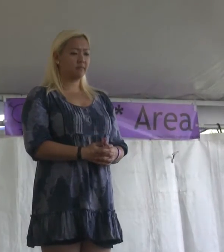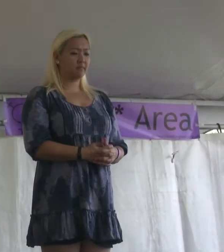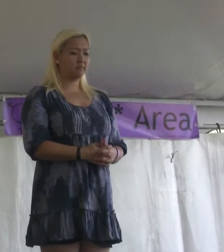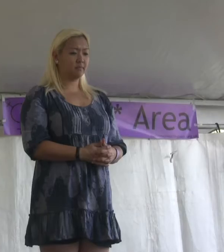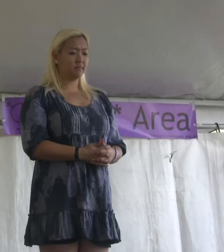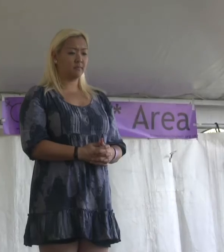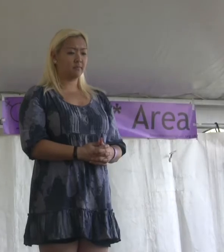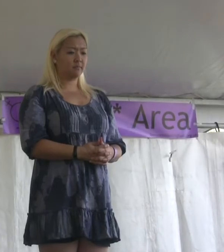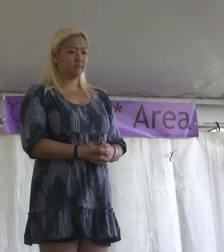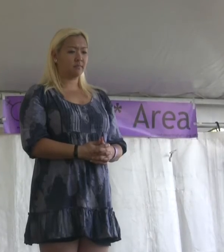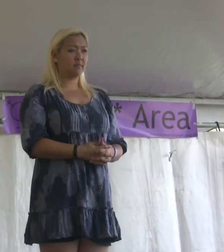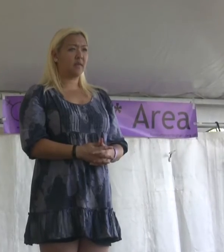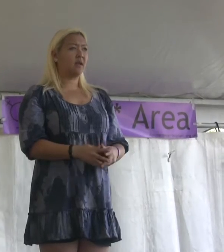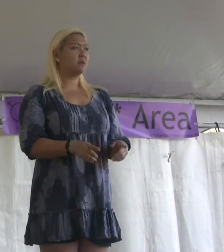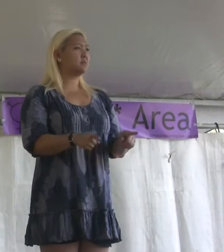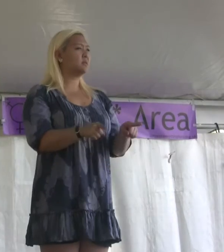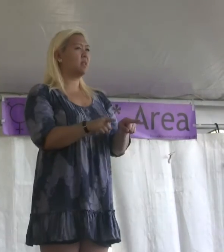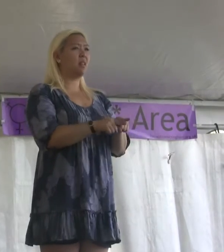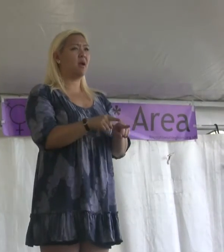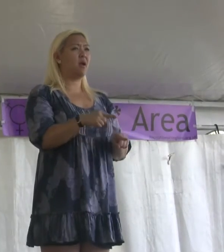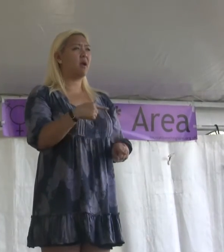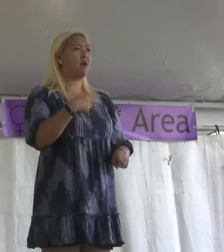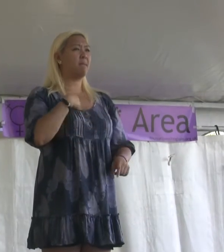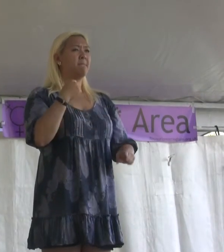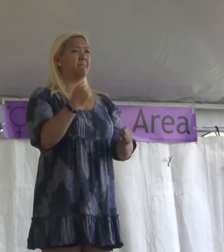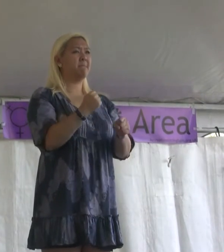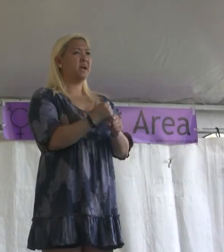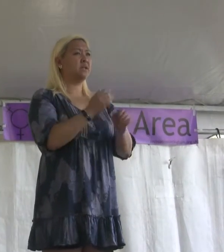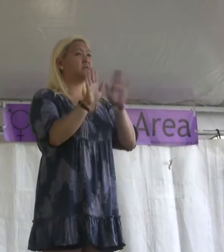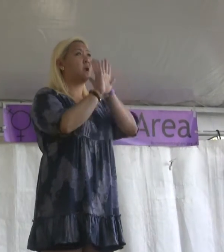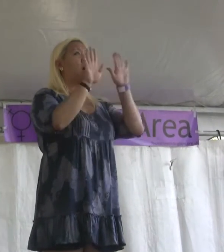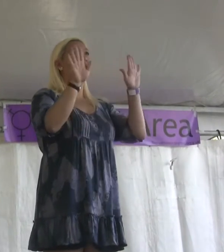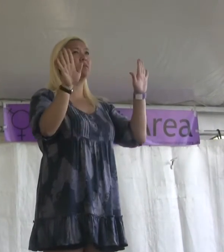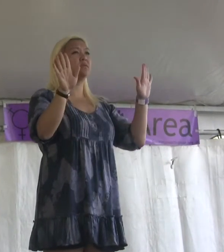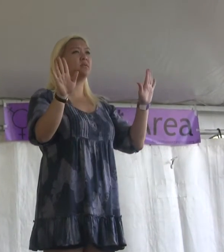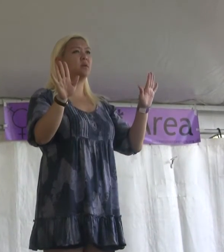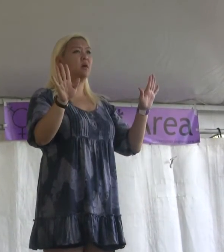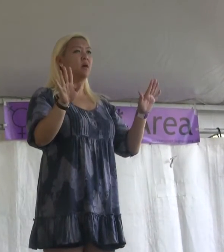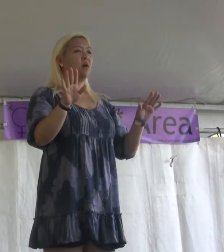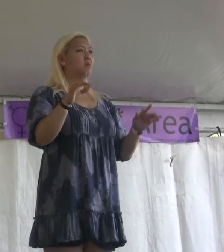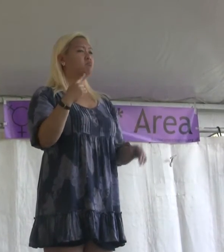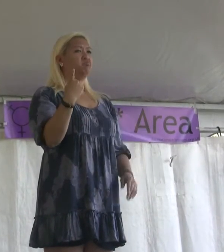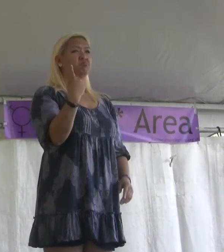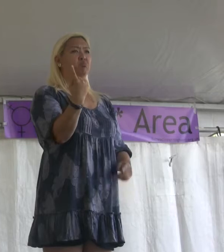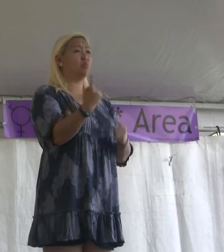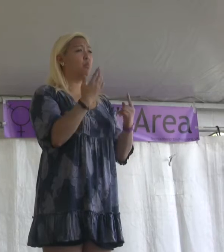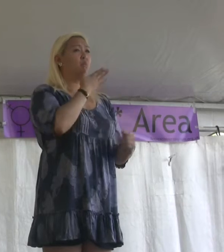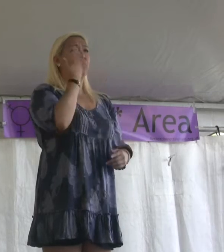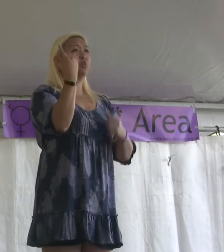It's as though I'm made of glass, an invisible me that nobody